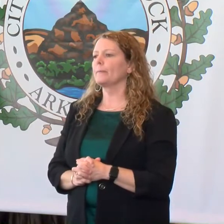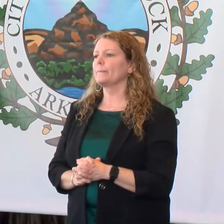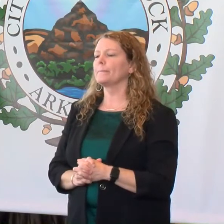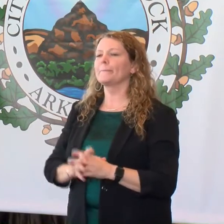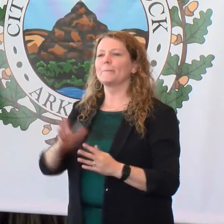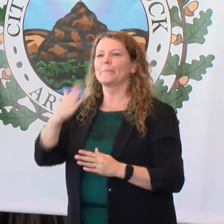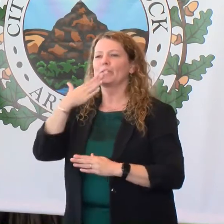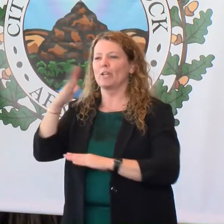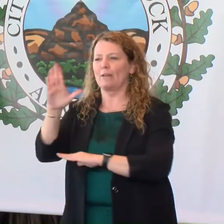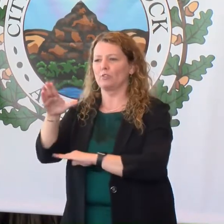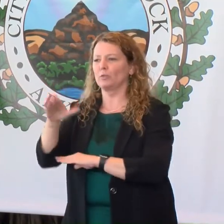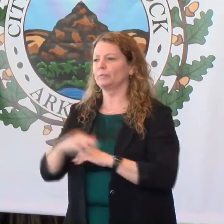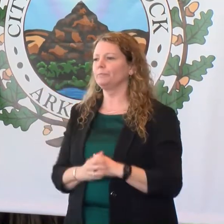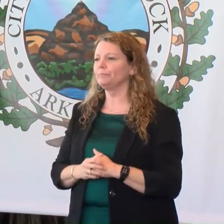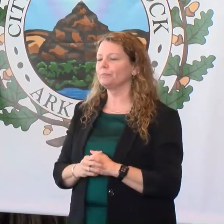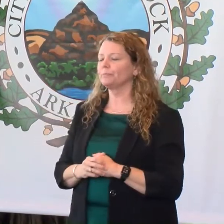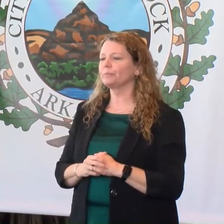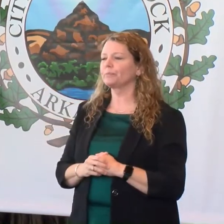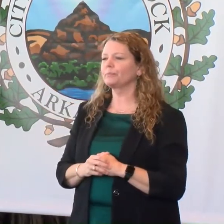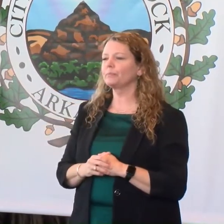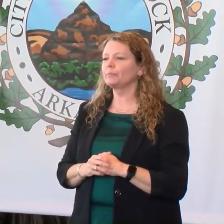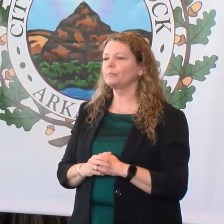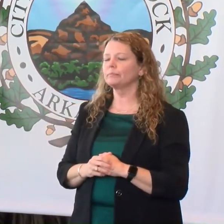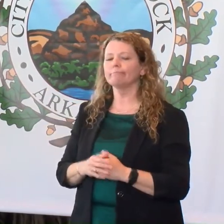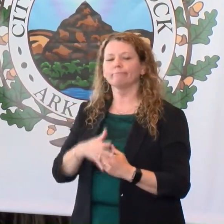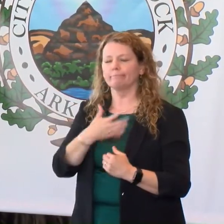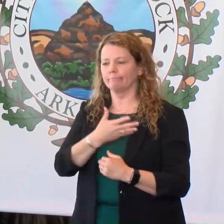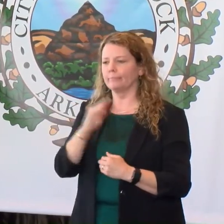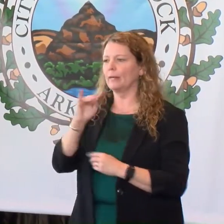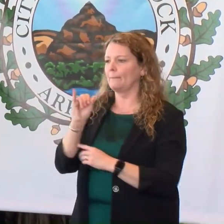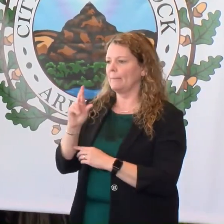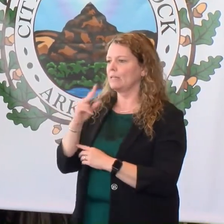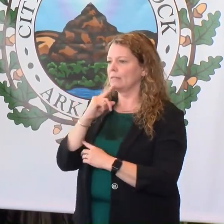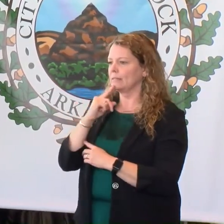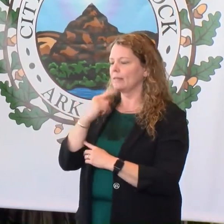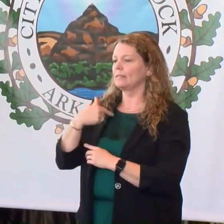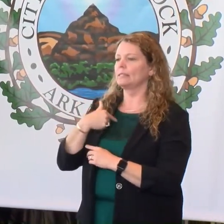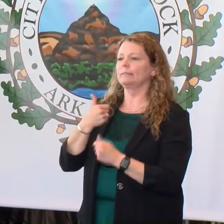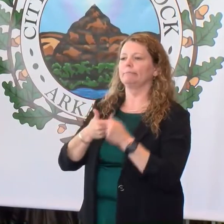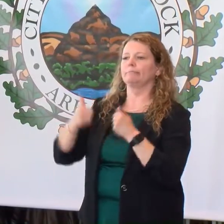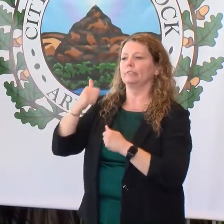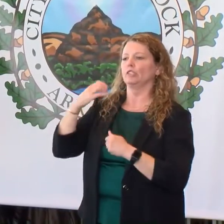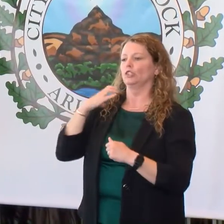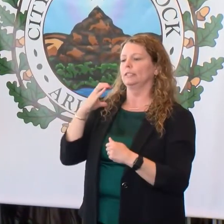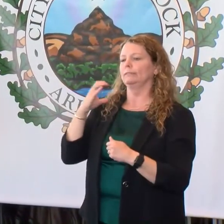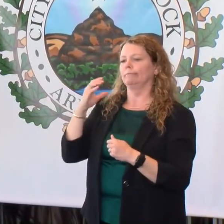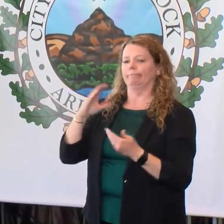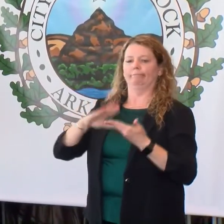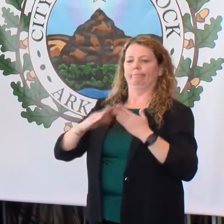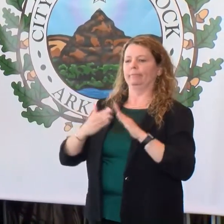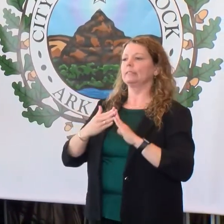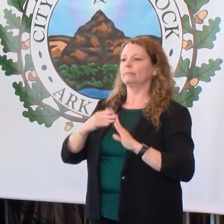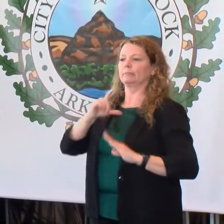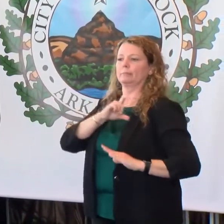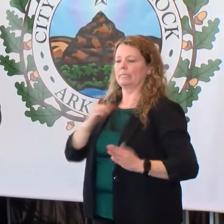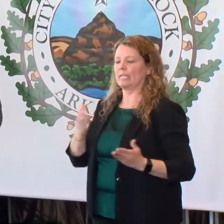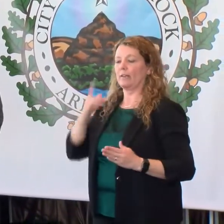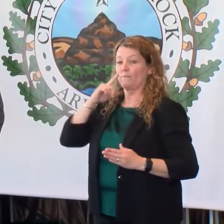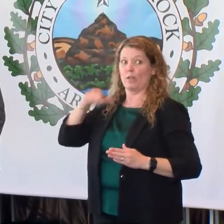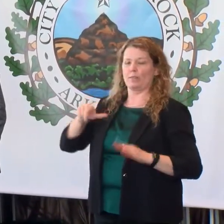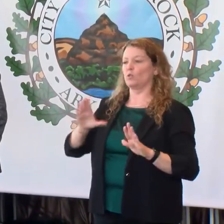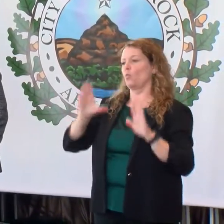Good afternoon. As the mayor said, my name is Alex Bedden. I'm the chief deputy city attorney for this great city. We